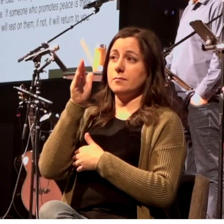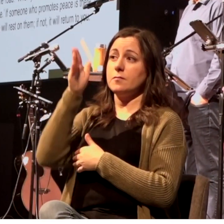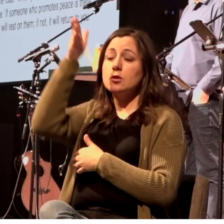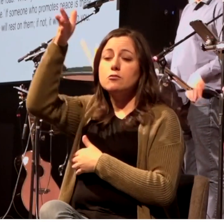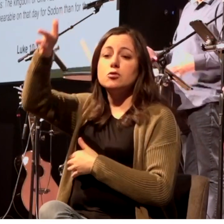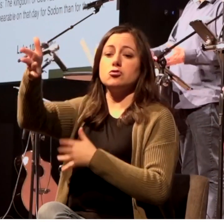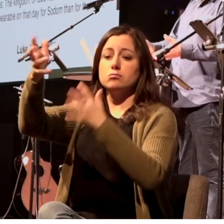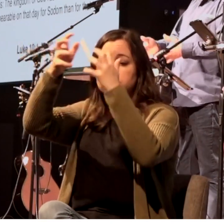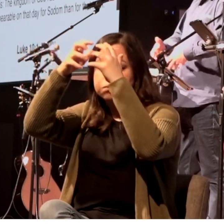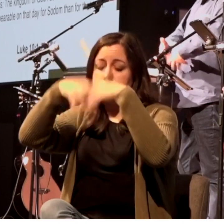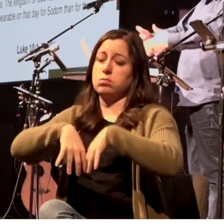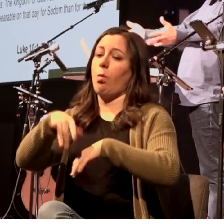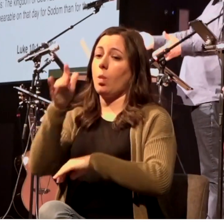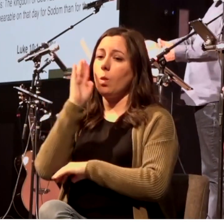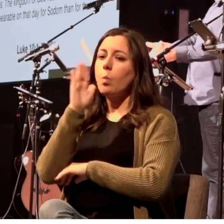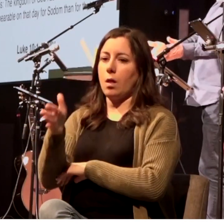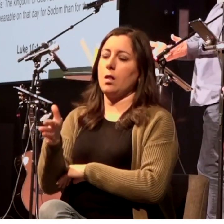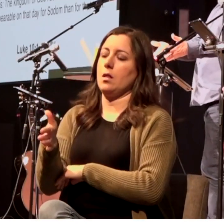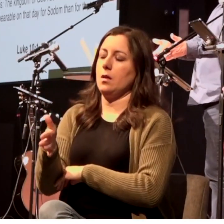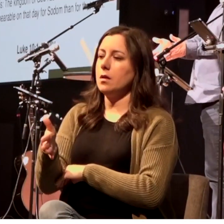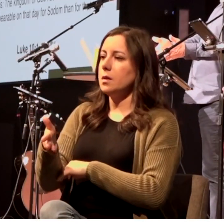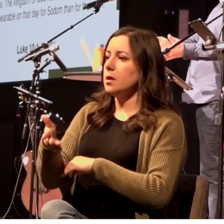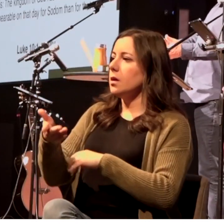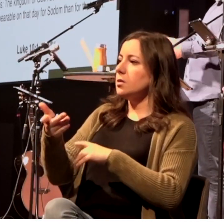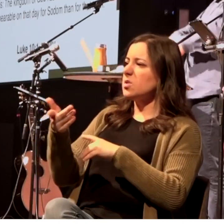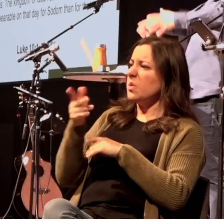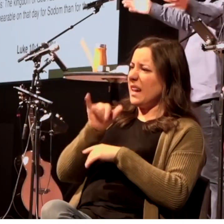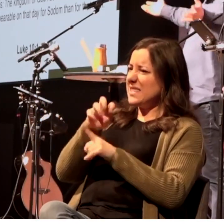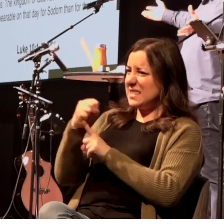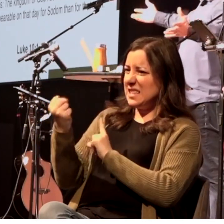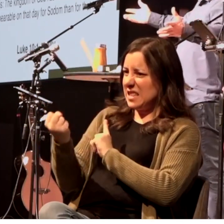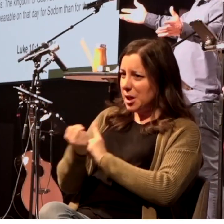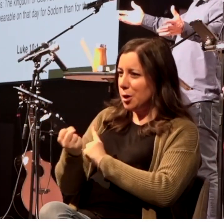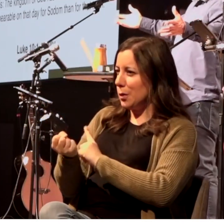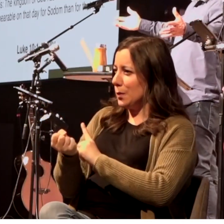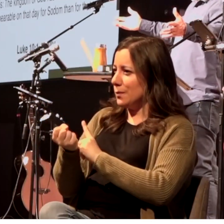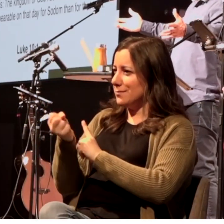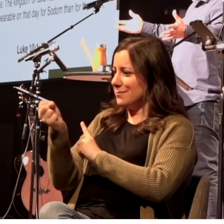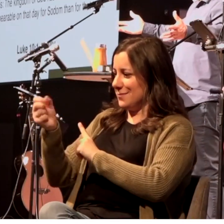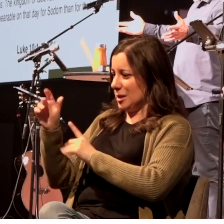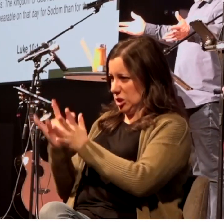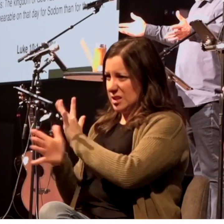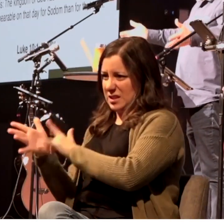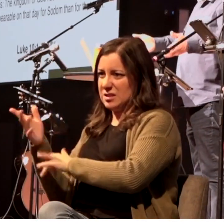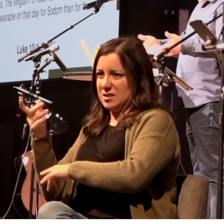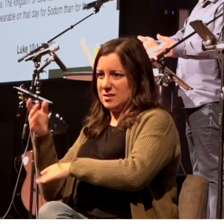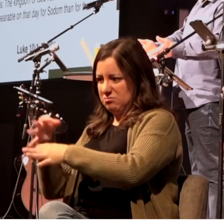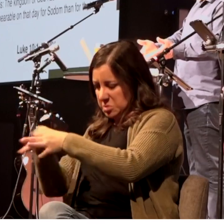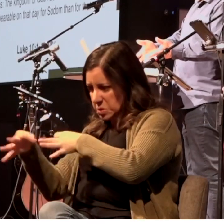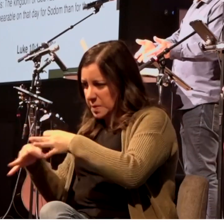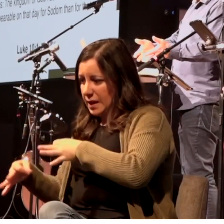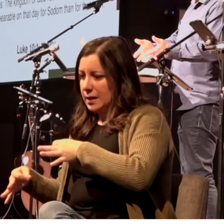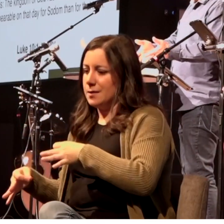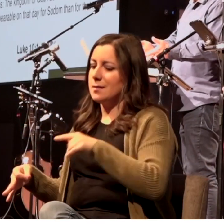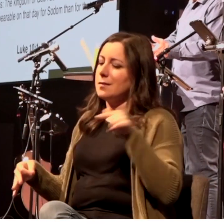town so this is the scenario that's unfolding here it's exactly what Jesus had done with the 70 it's exactly what he's doing here